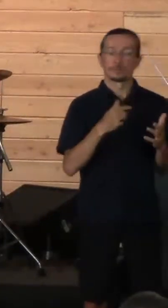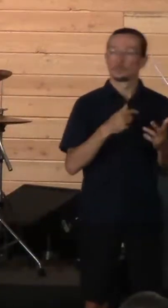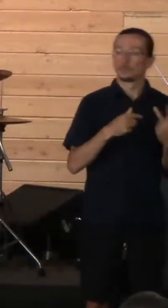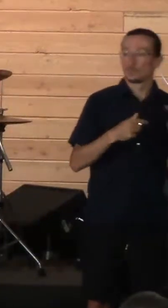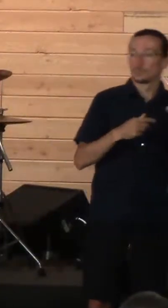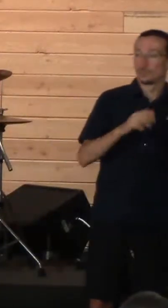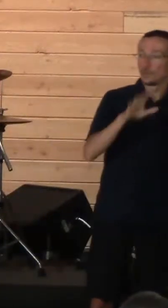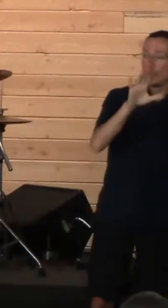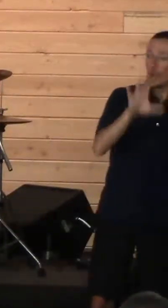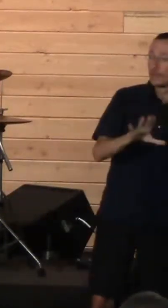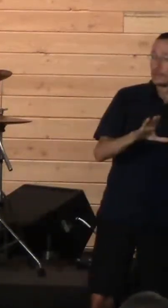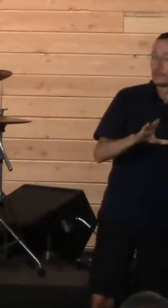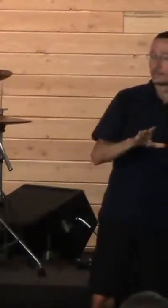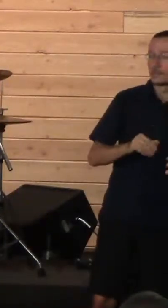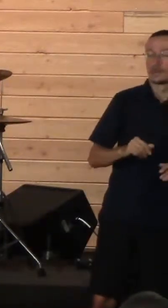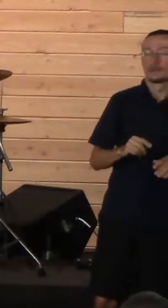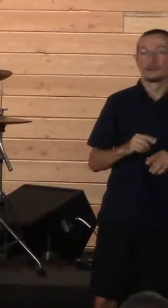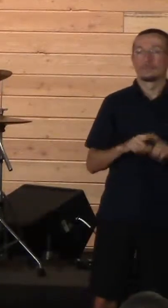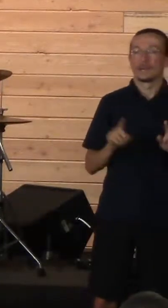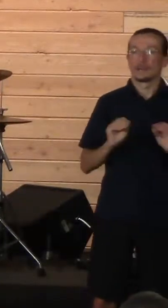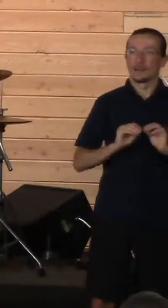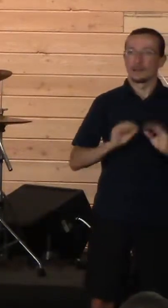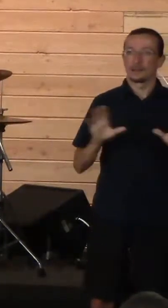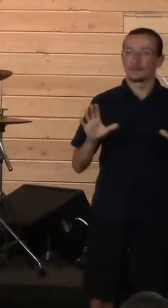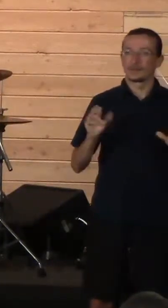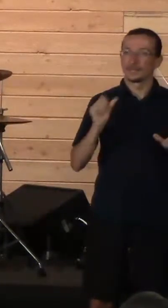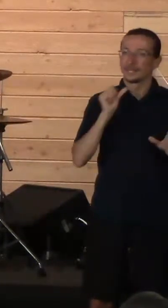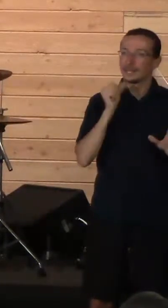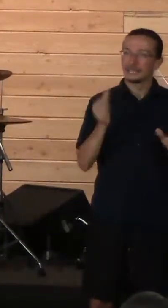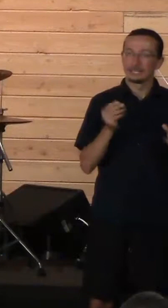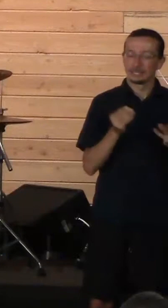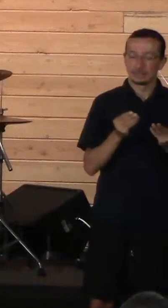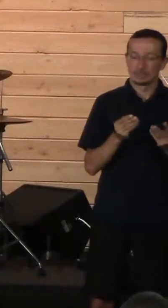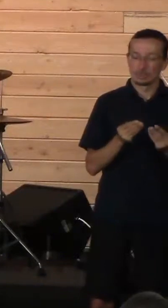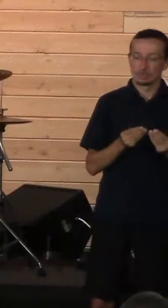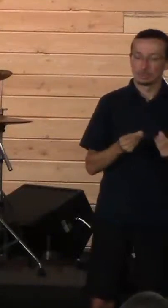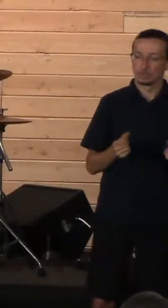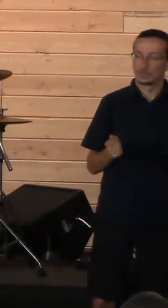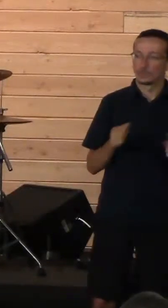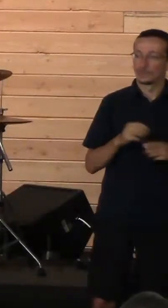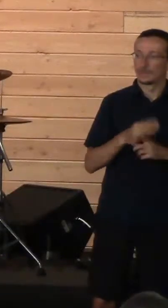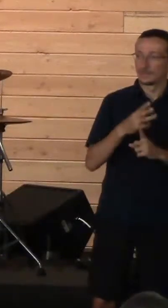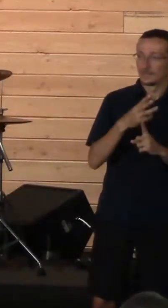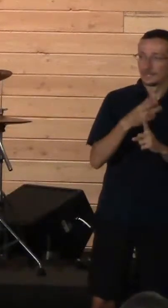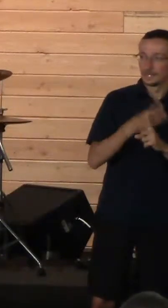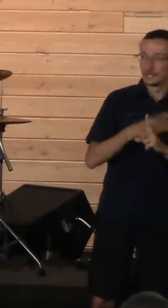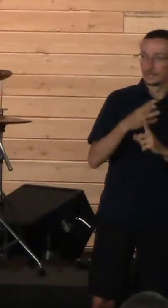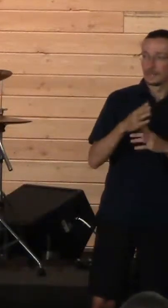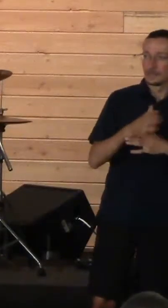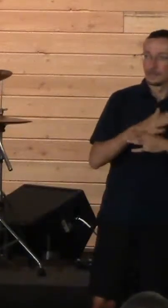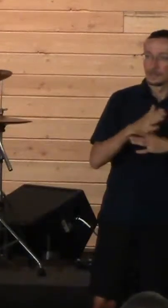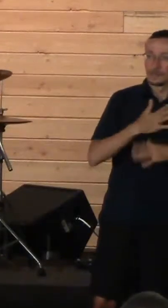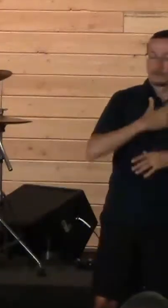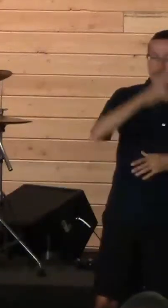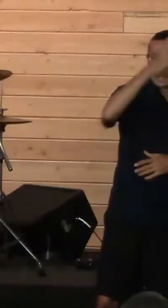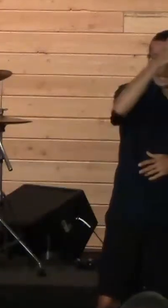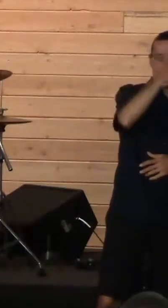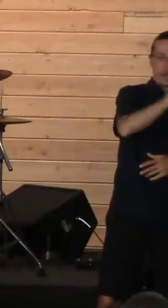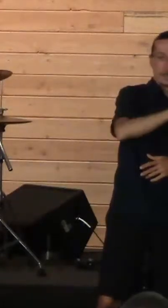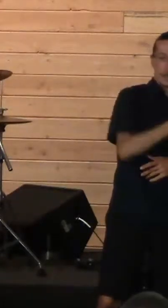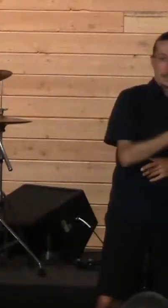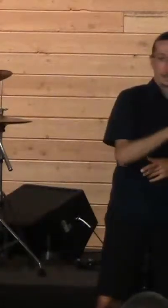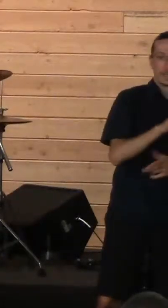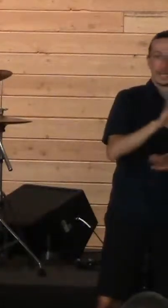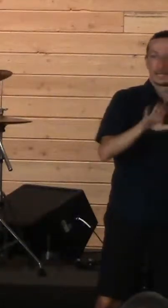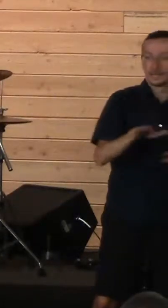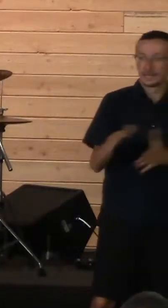it didn't even resolve in the six months between my dad's diagnosis, and his death.